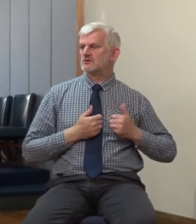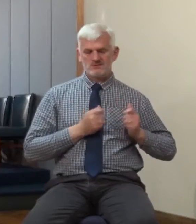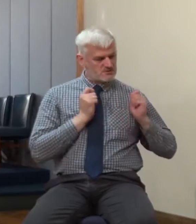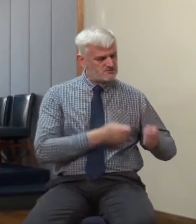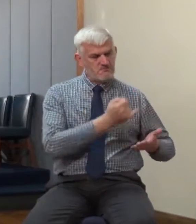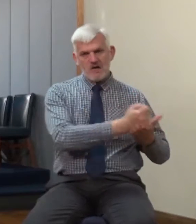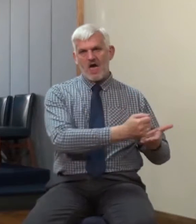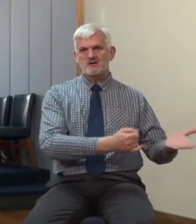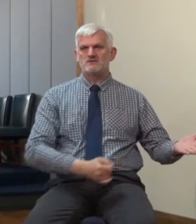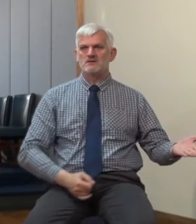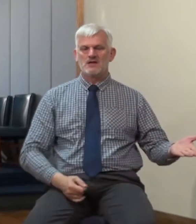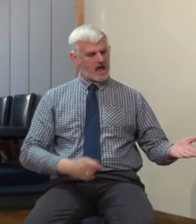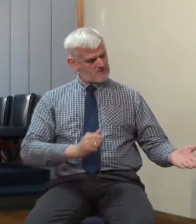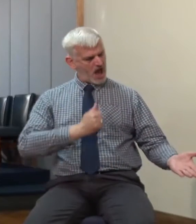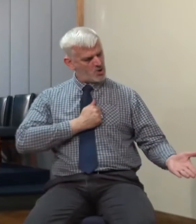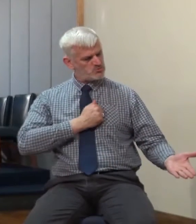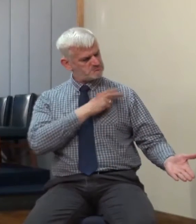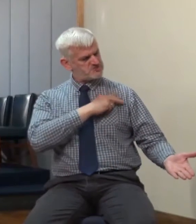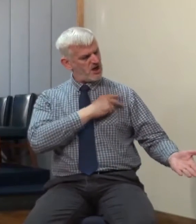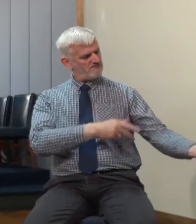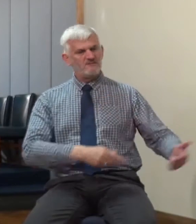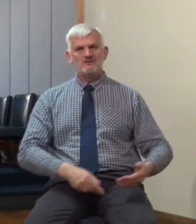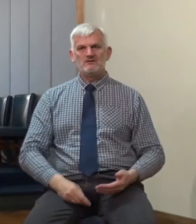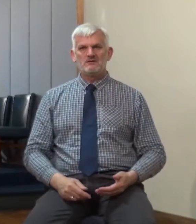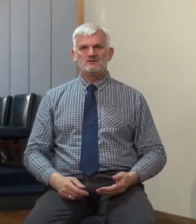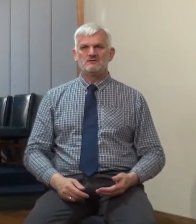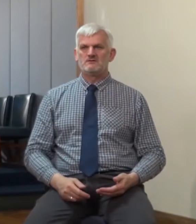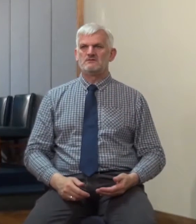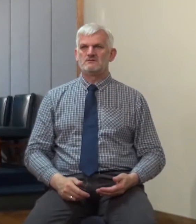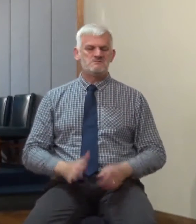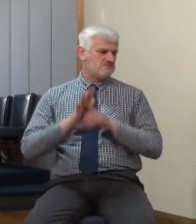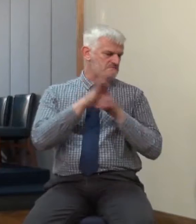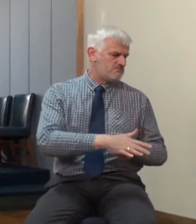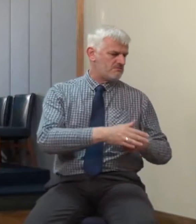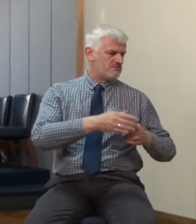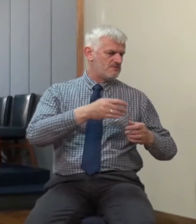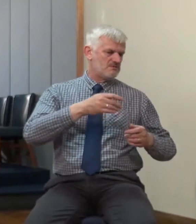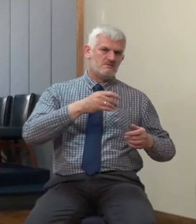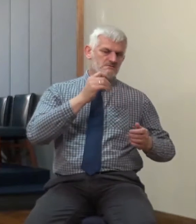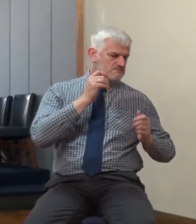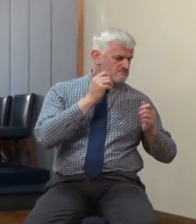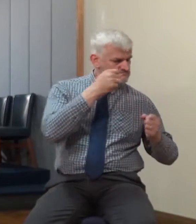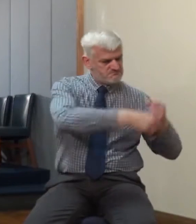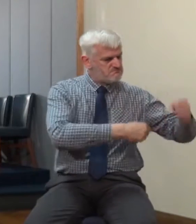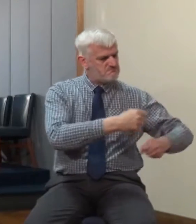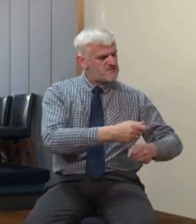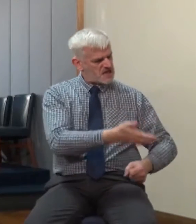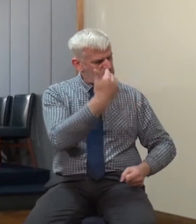like his own servants and he's pushing them about and he's demanding various things of them which